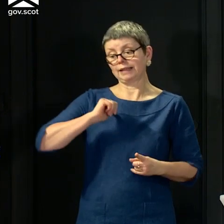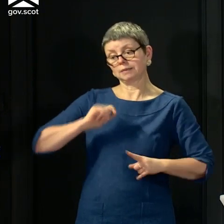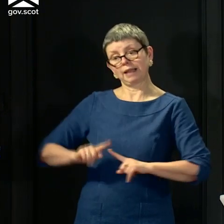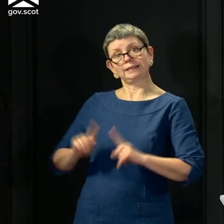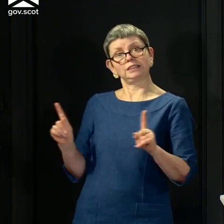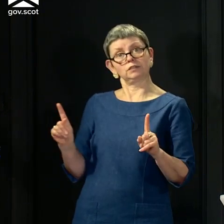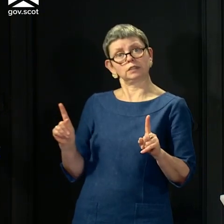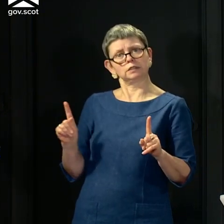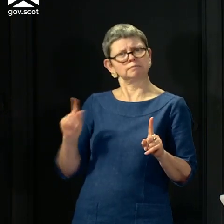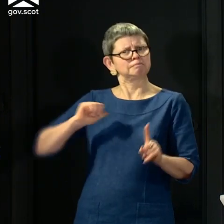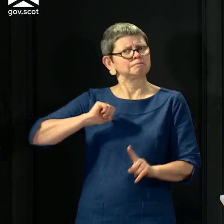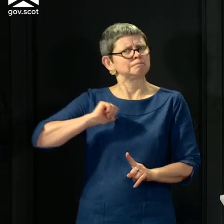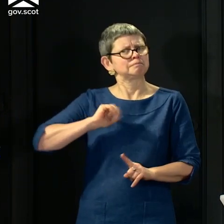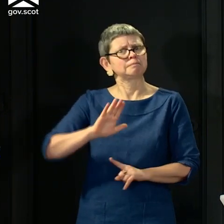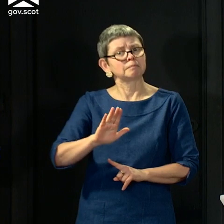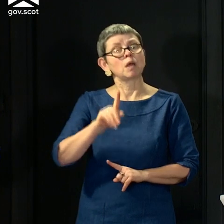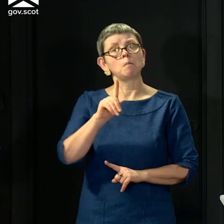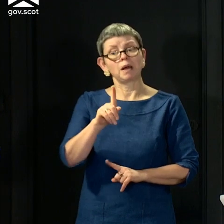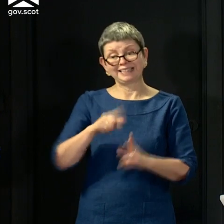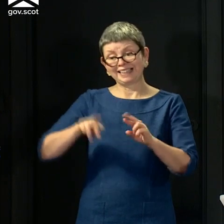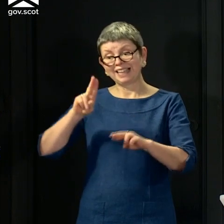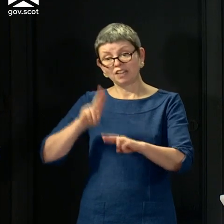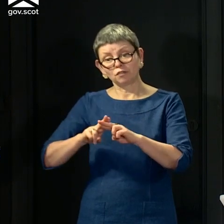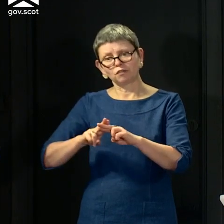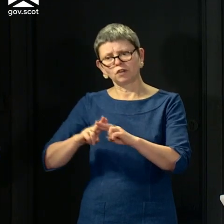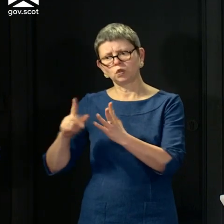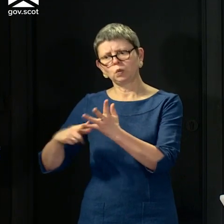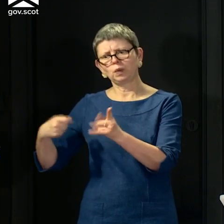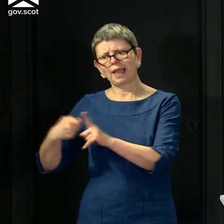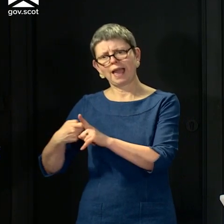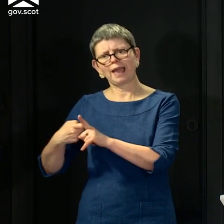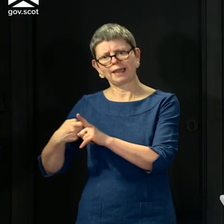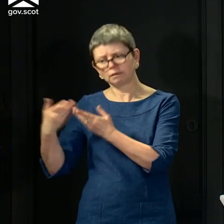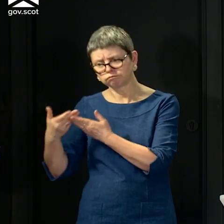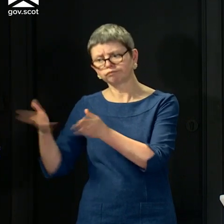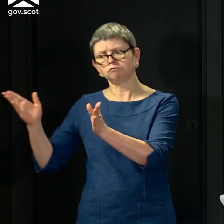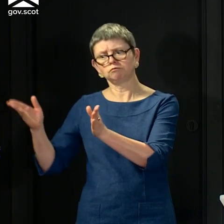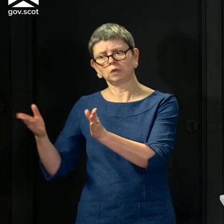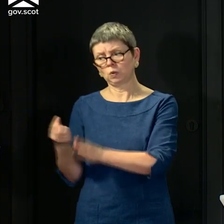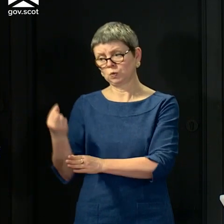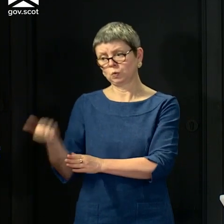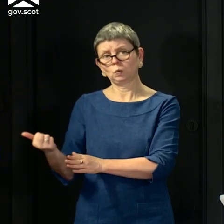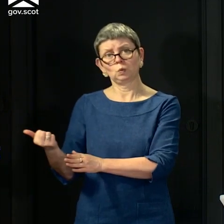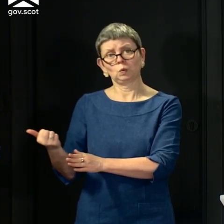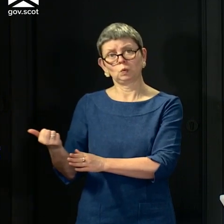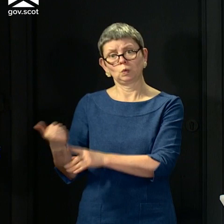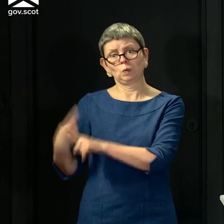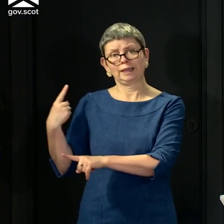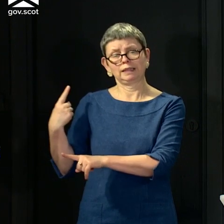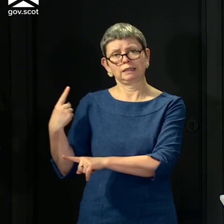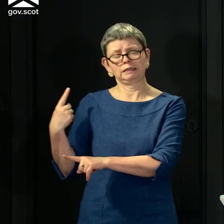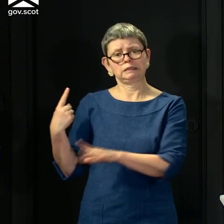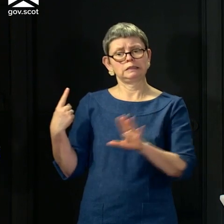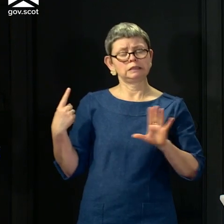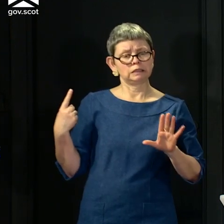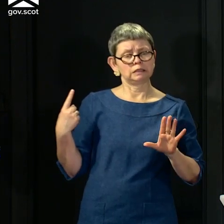as I've said before, hypothetically, if I thought the UK government was starting to lift these measures too early, particularly given what I've just said about the narrowness of the